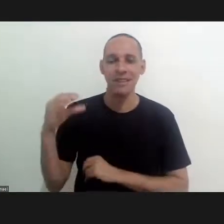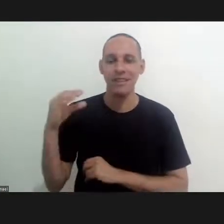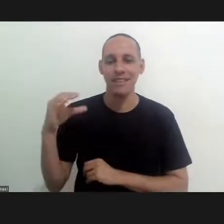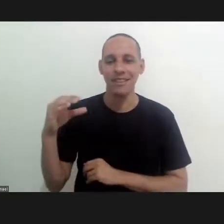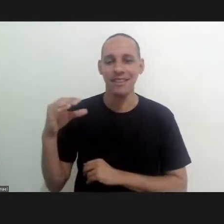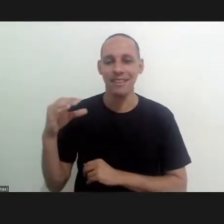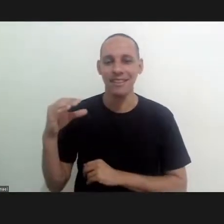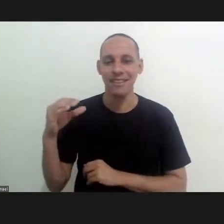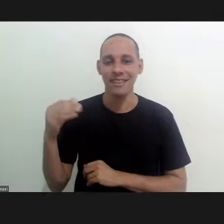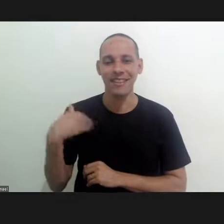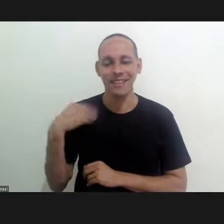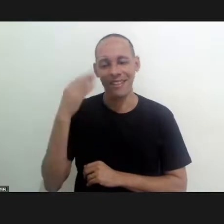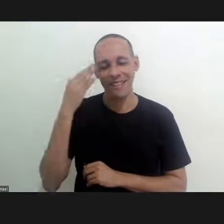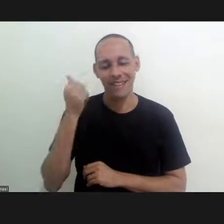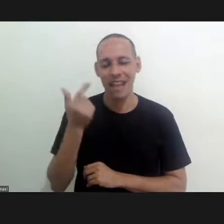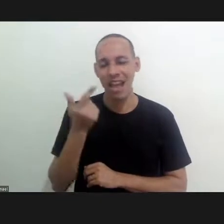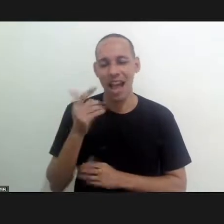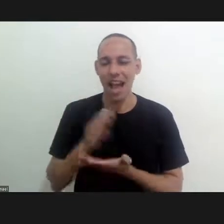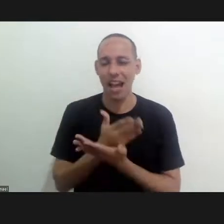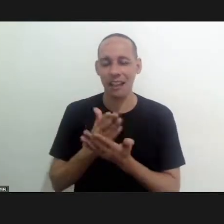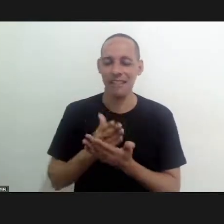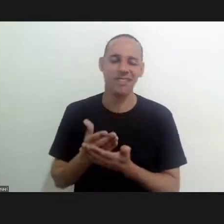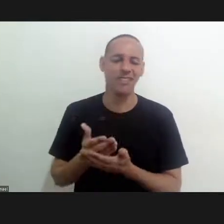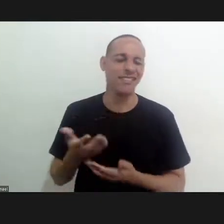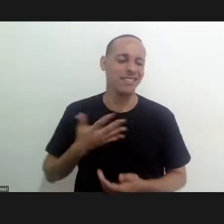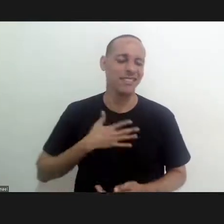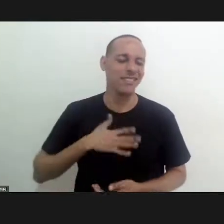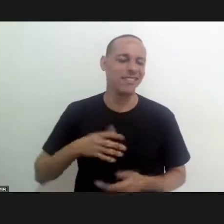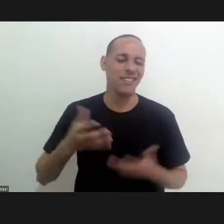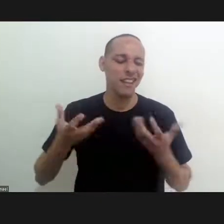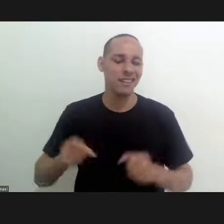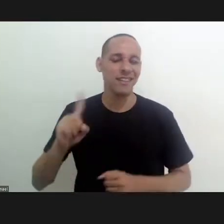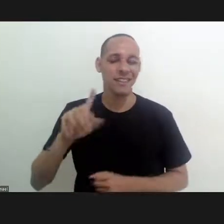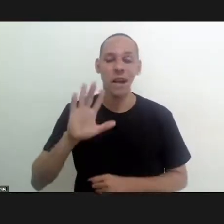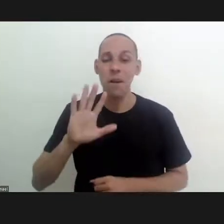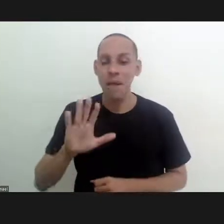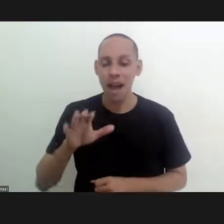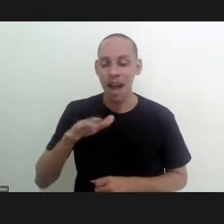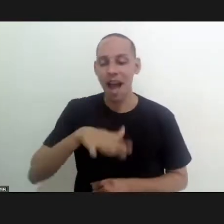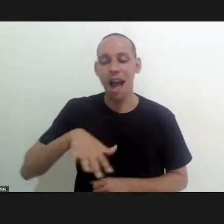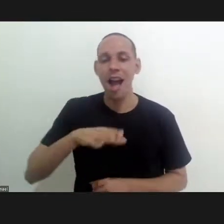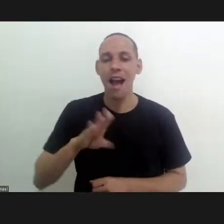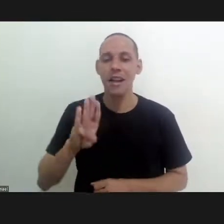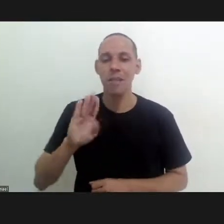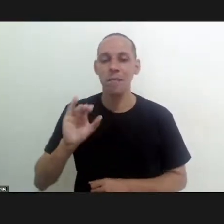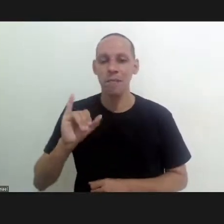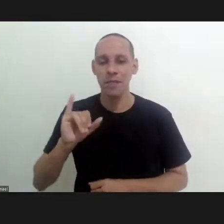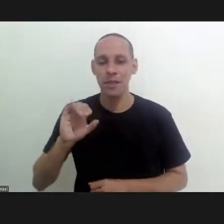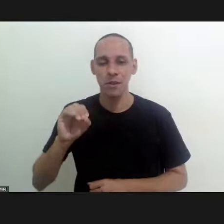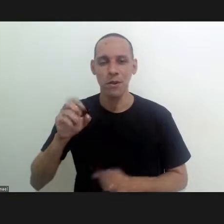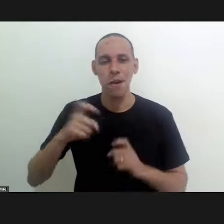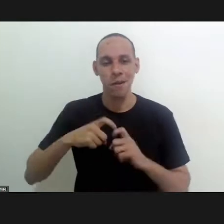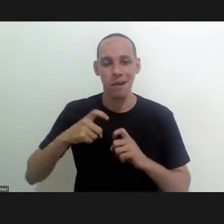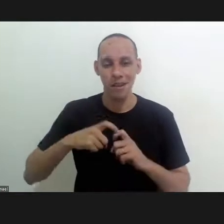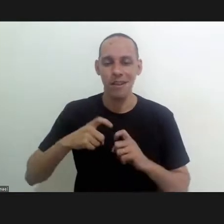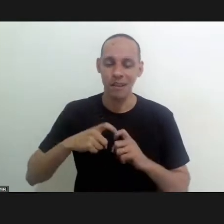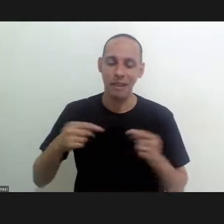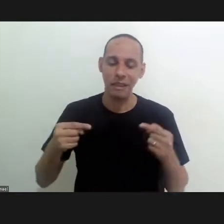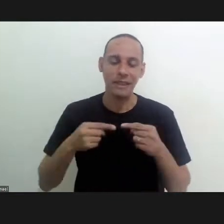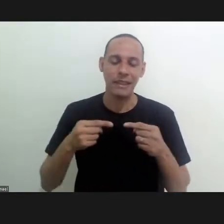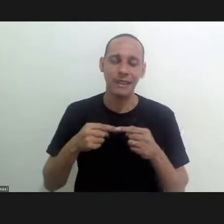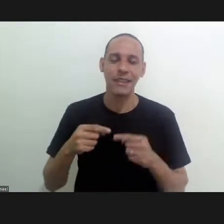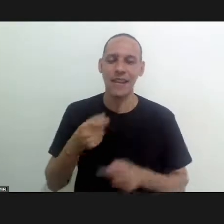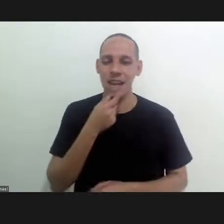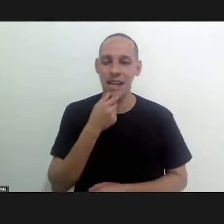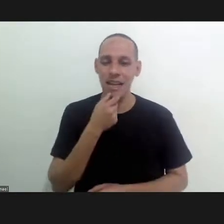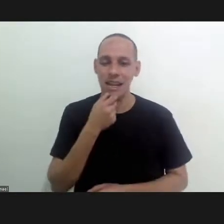language of science uh despite the many controversies in that sense but at least in biomedicine that's how things more or less uh